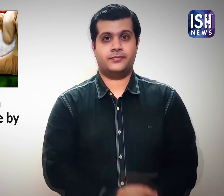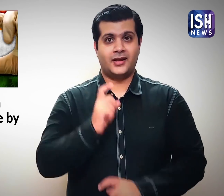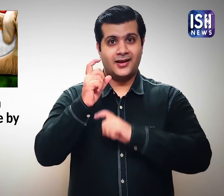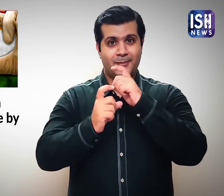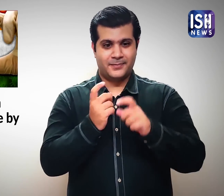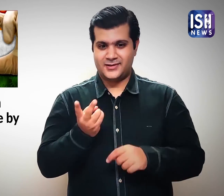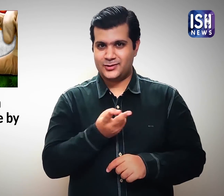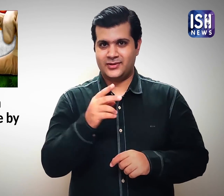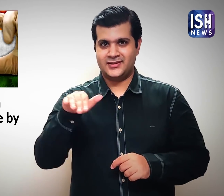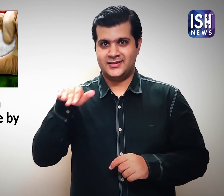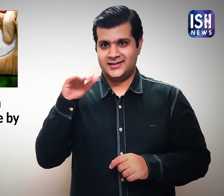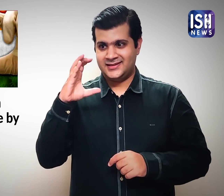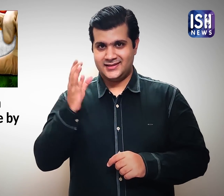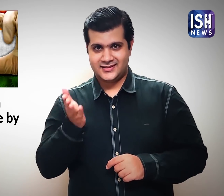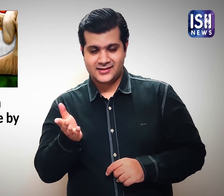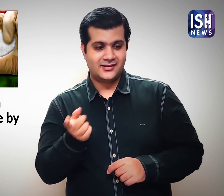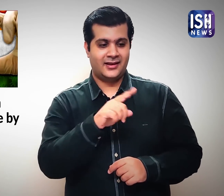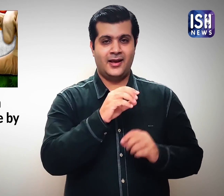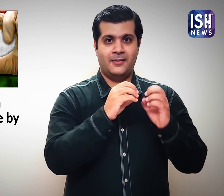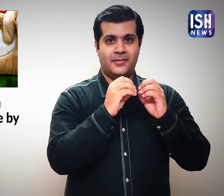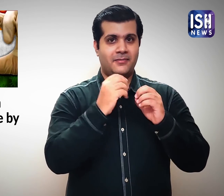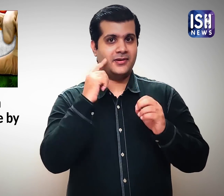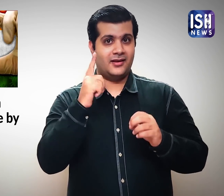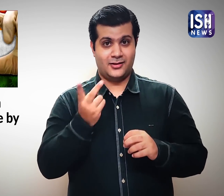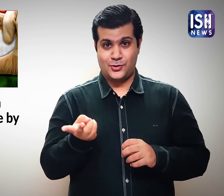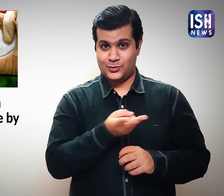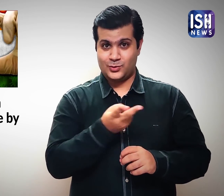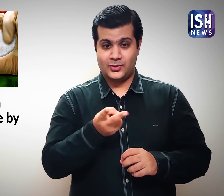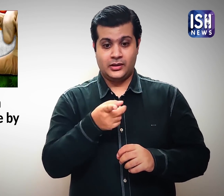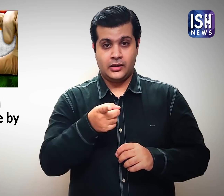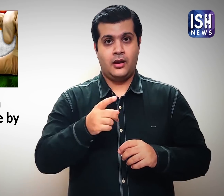These two companies are making the vaccine completely in India.